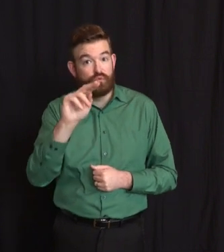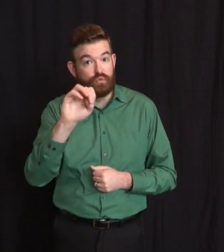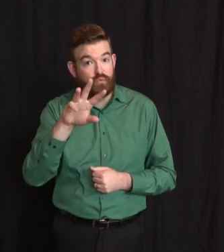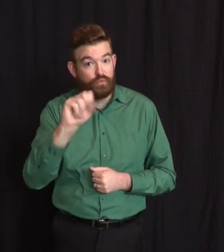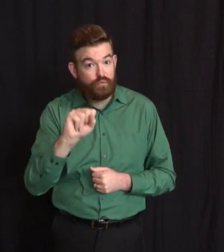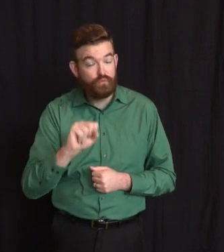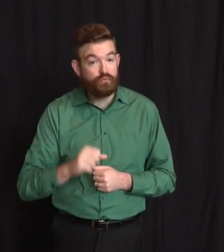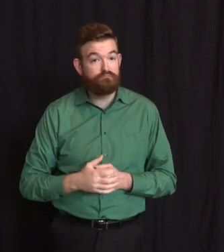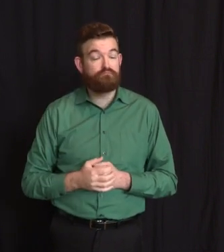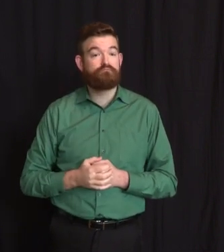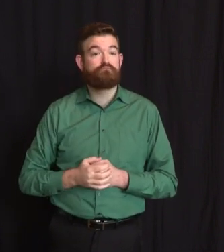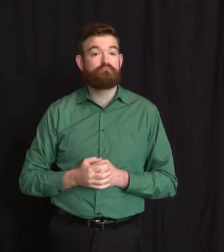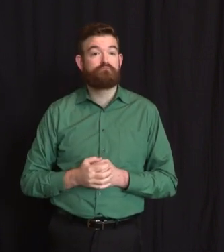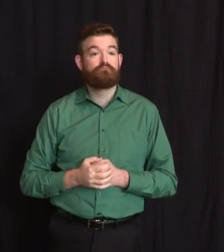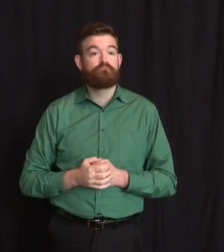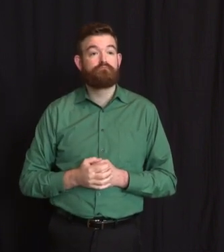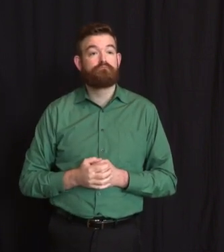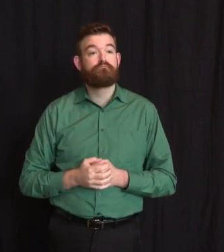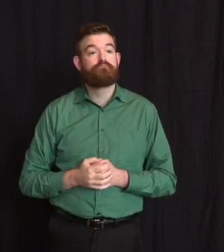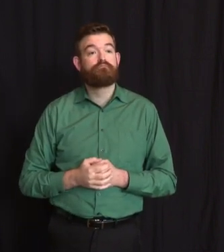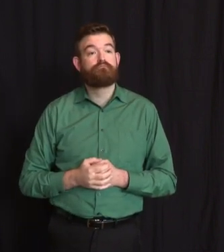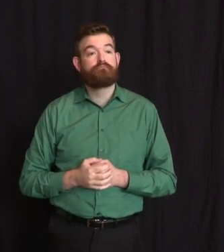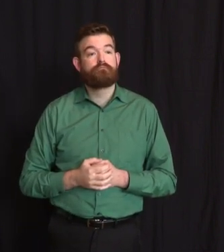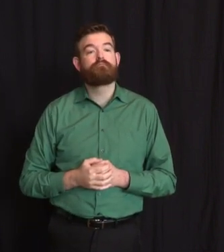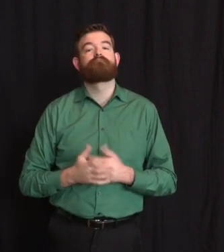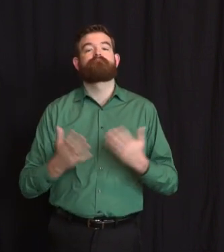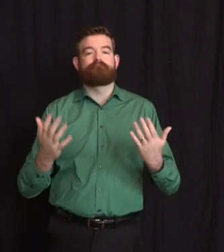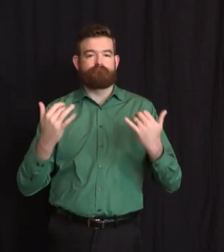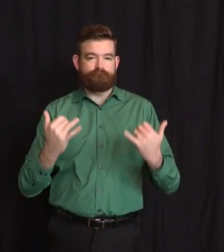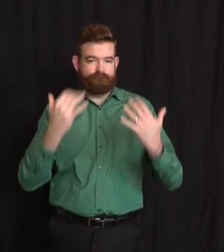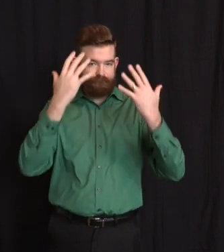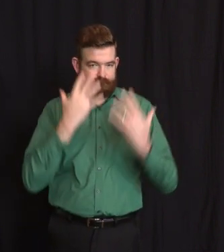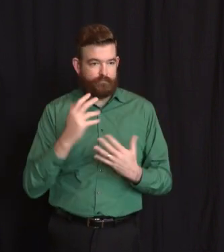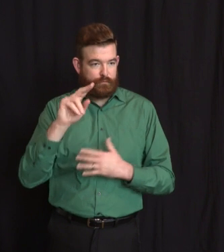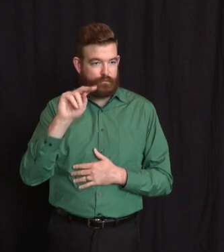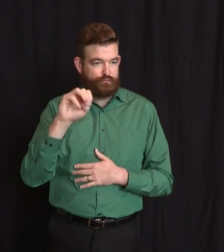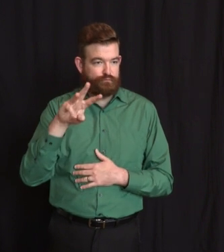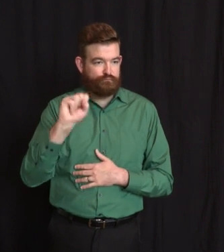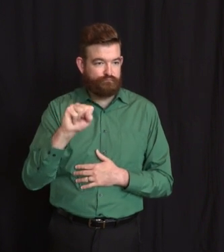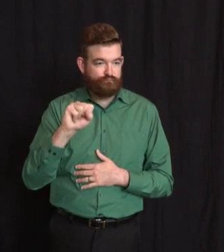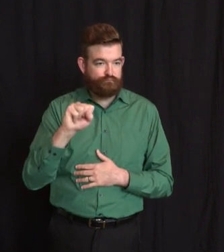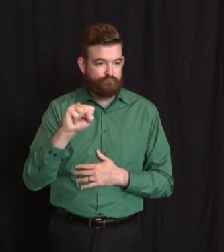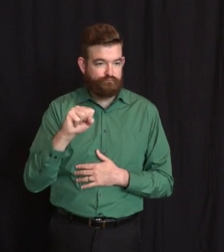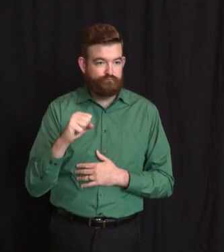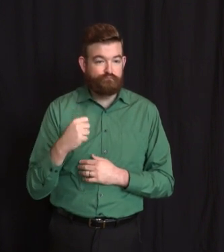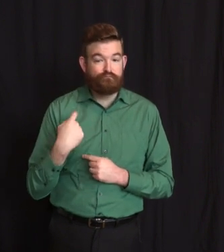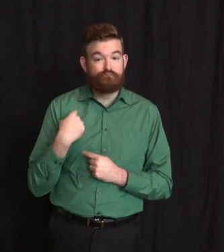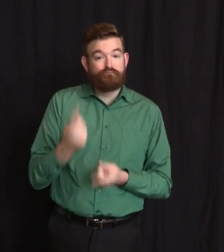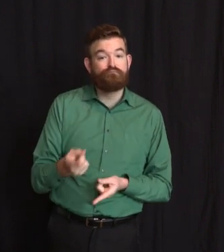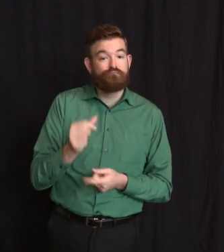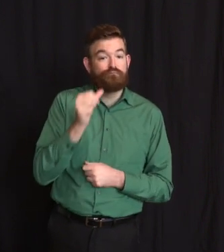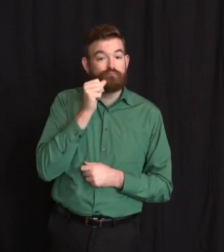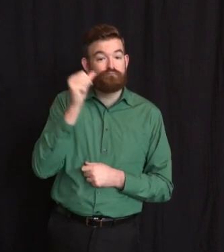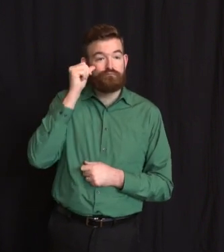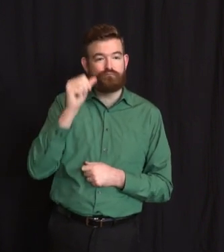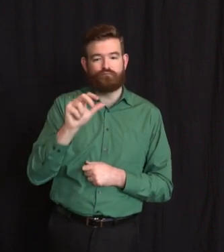heaviest of hearts, we also report the loss of another 323 blessed New Jerseyans brothers and sisters